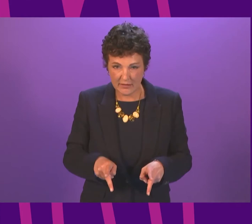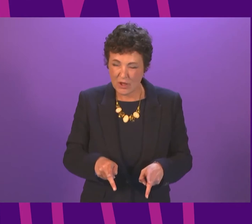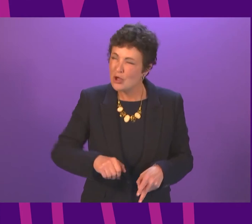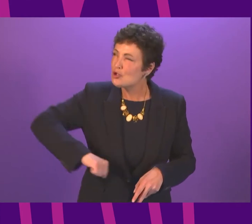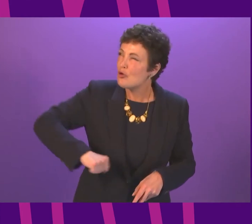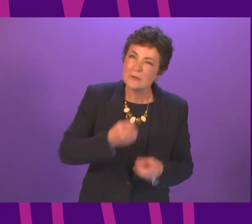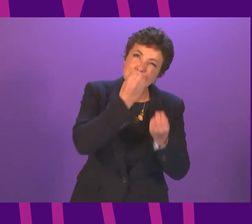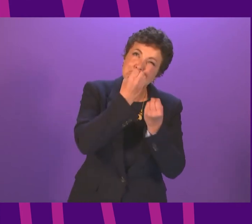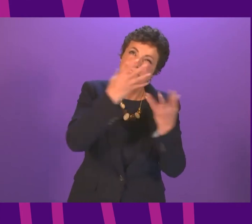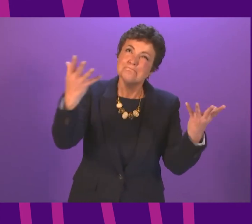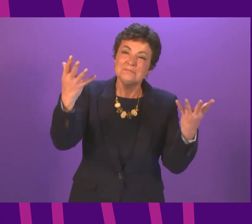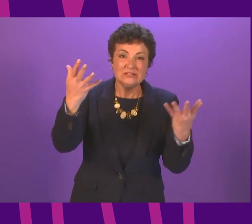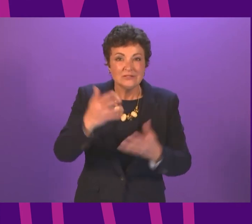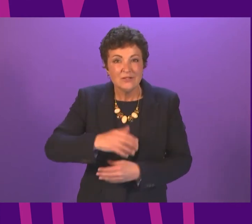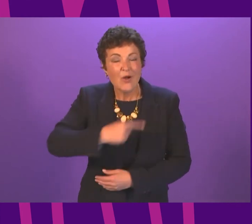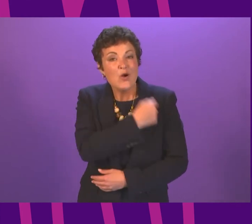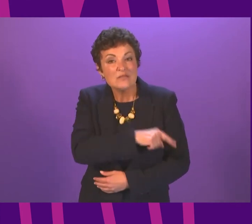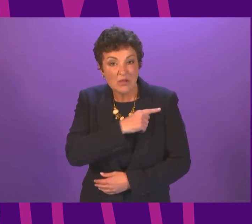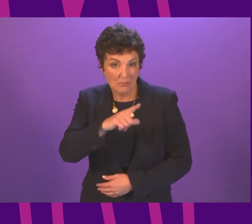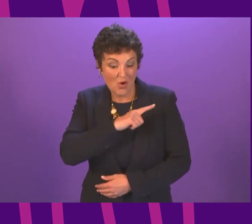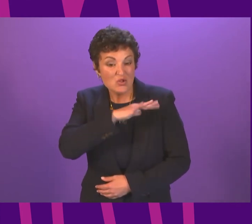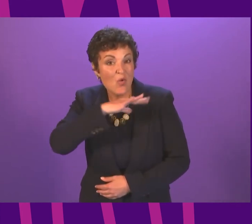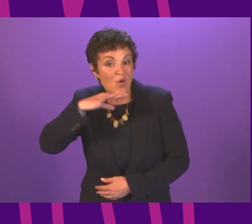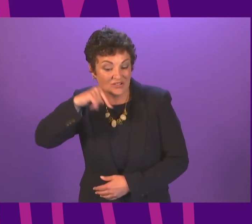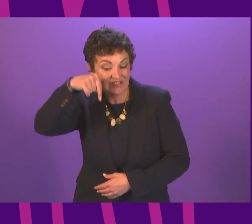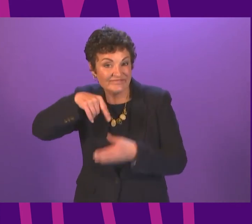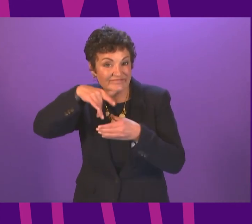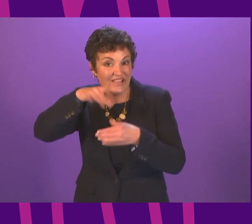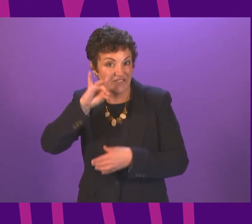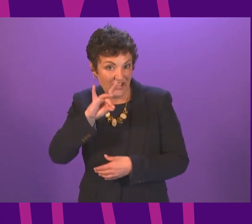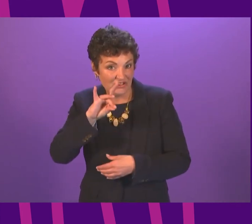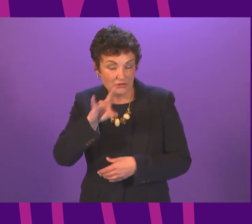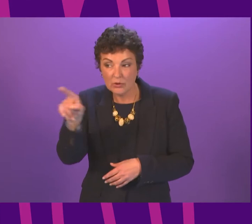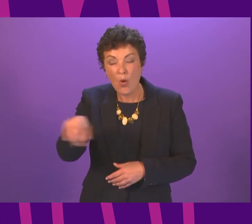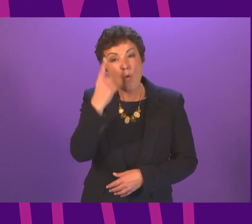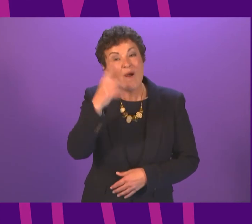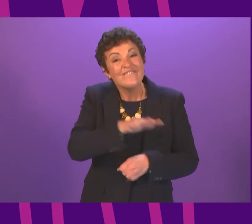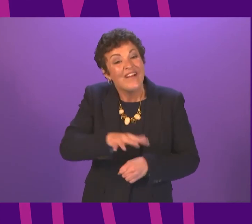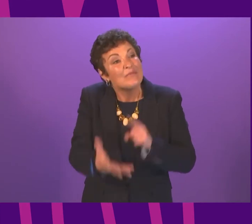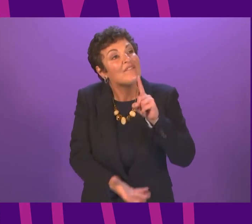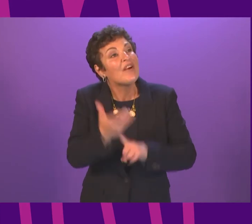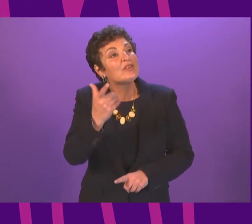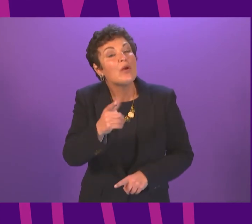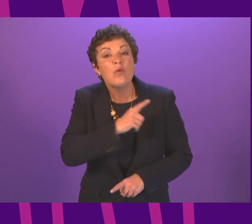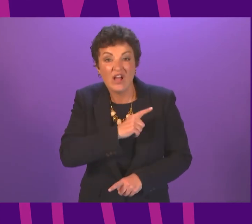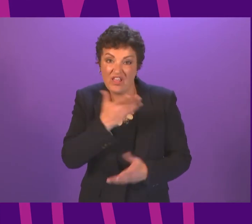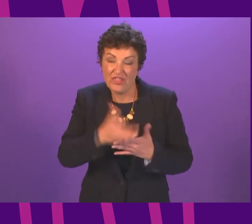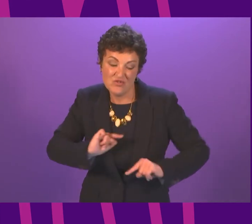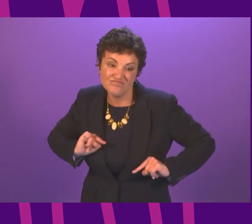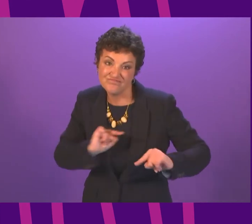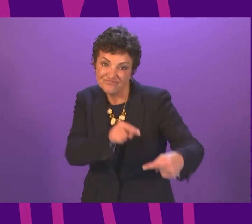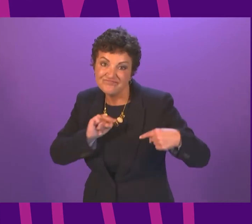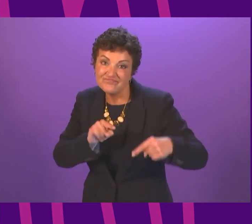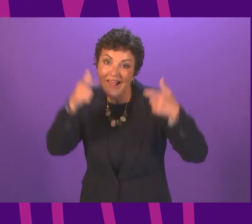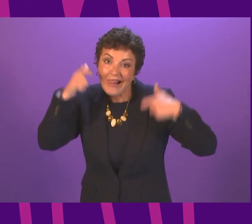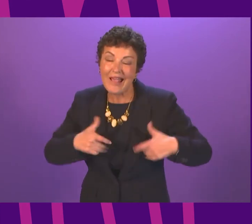hospital due to a waterborne infection. One family had to find out by fighting the Health Board, and the other family may